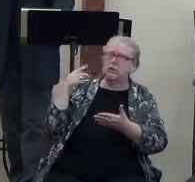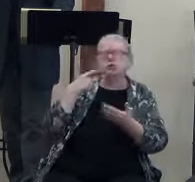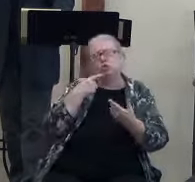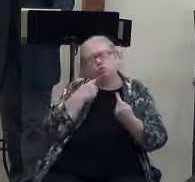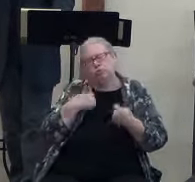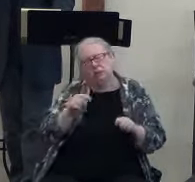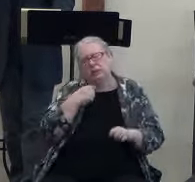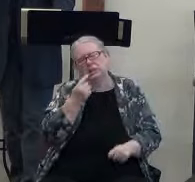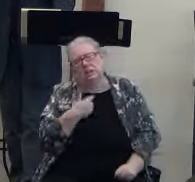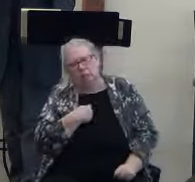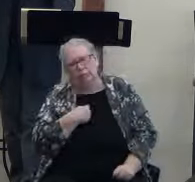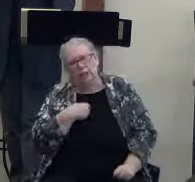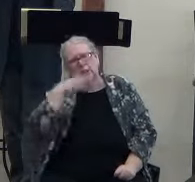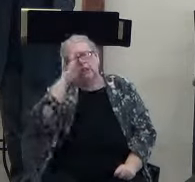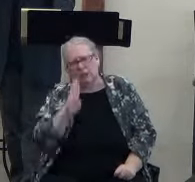That's a tough one.